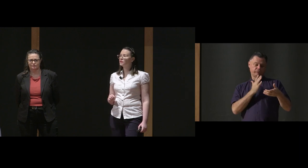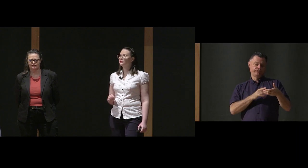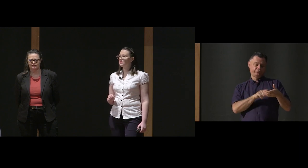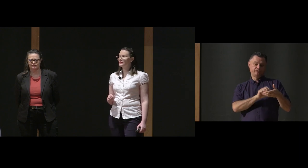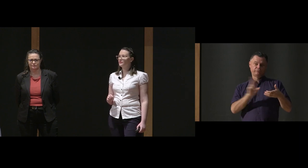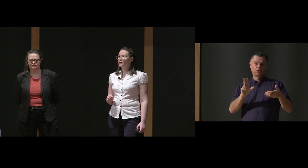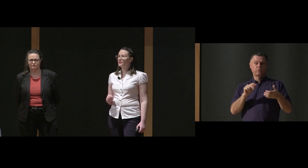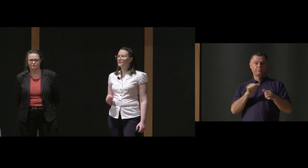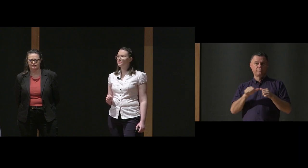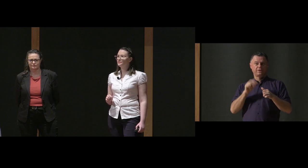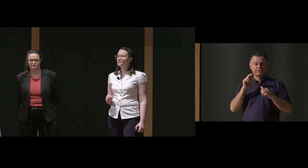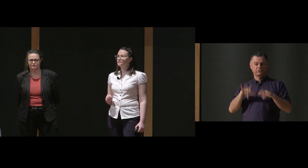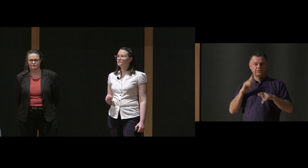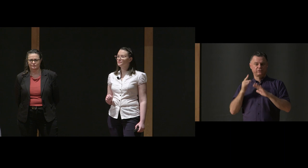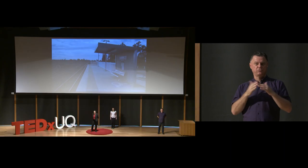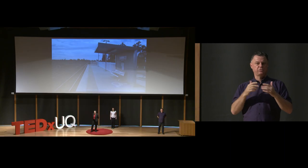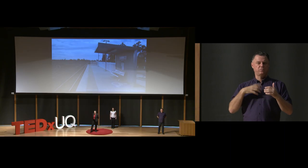for Australia's deaf community.